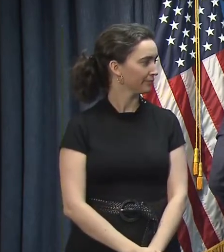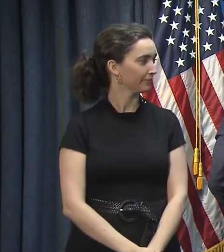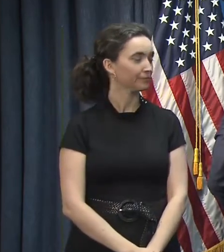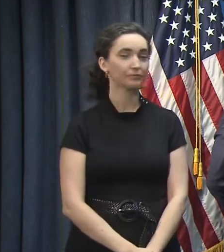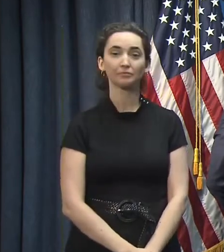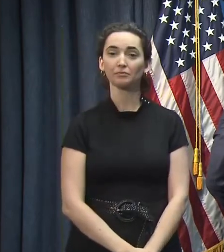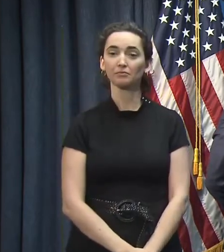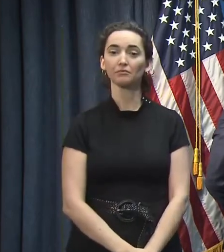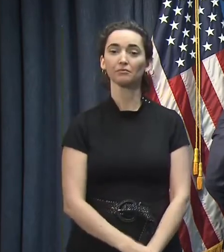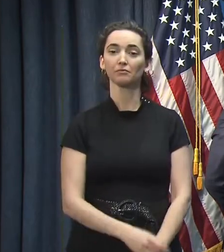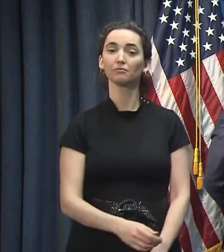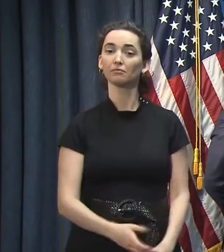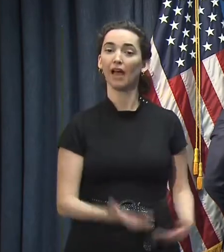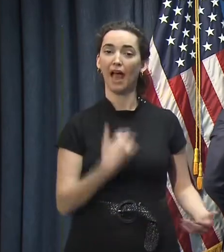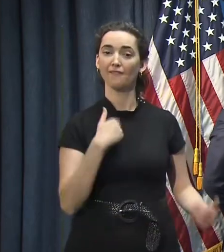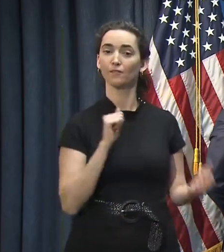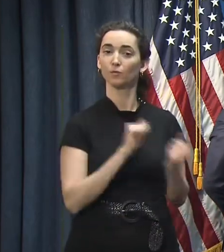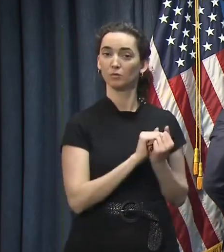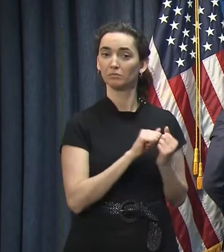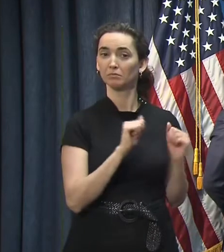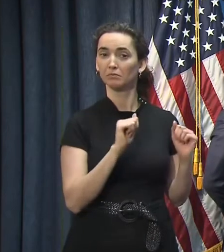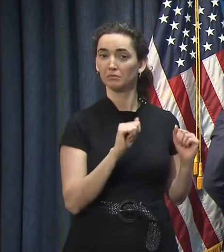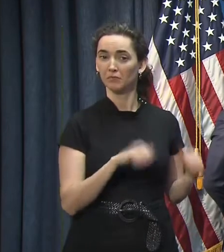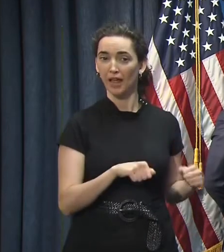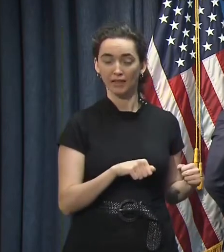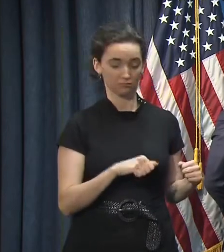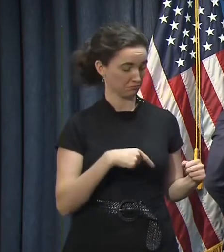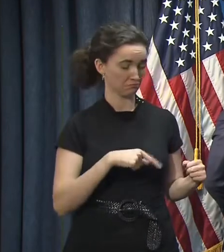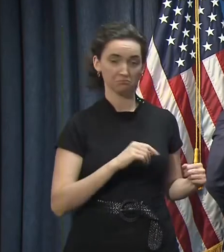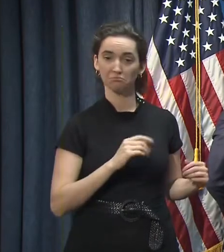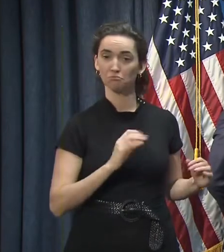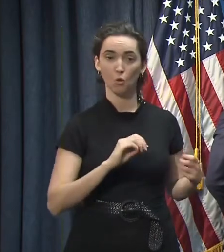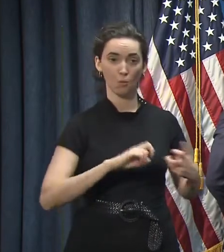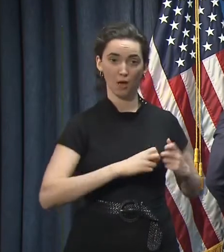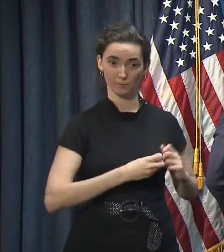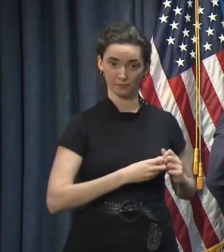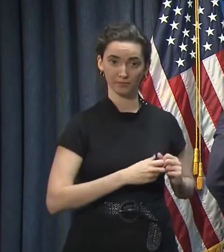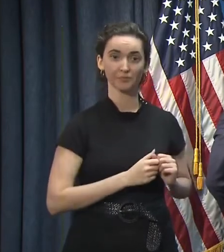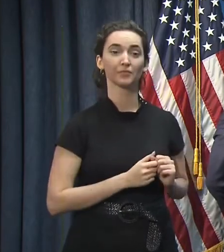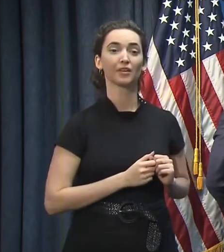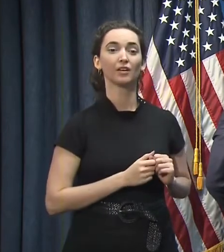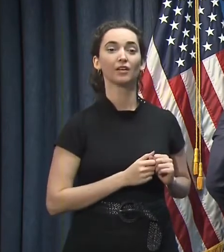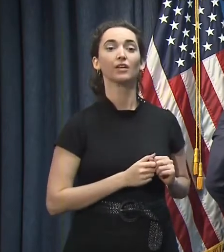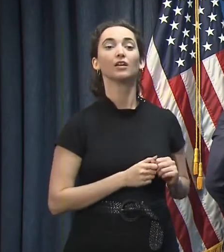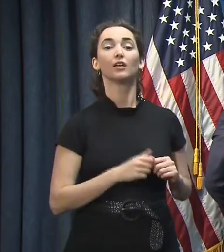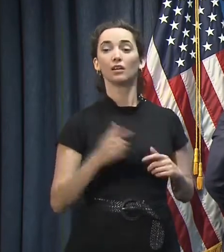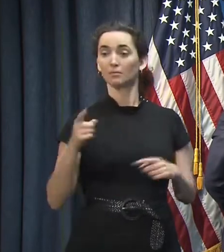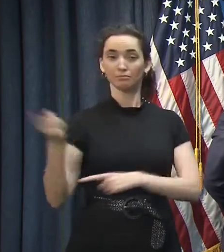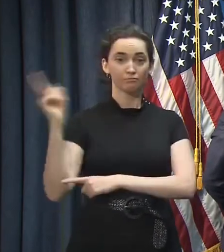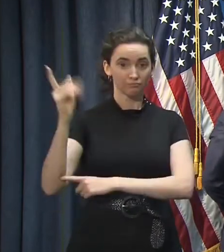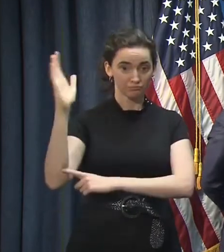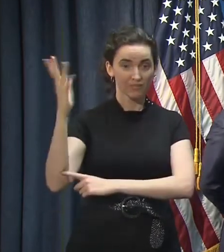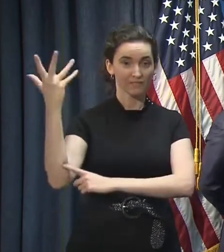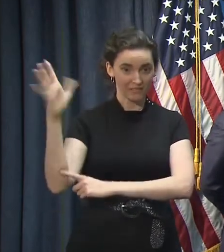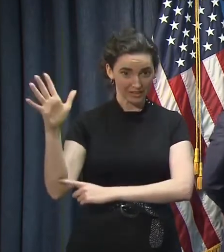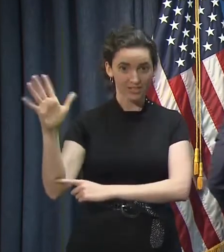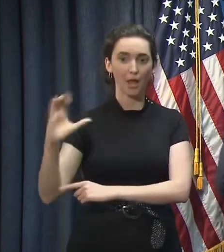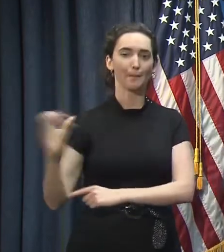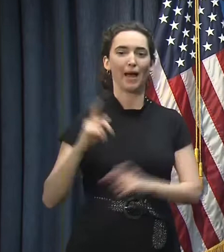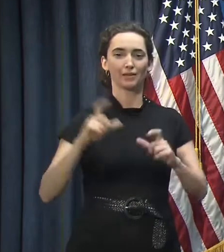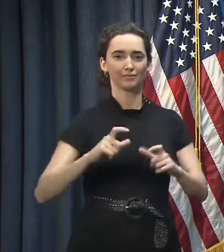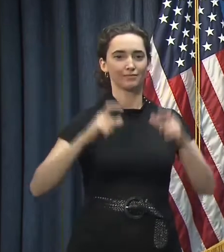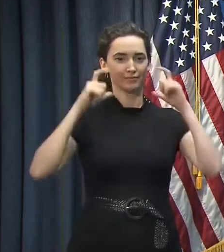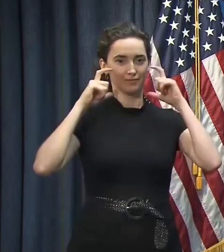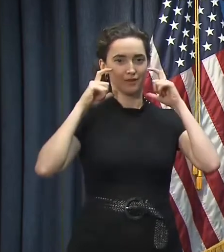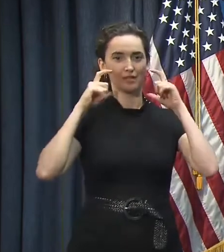And then I can carry that with me without any problems. I'm going to put this mask on as soon as we're done with the press conference. Luckily, I'm keeping